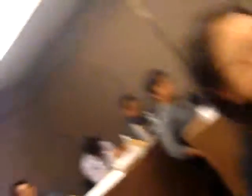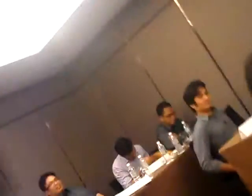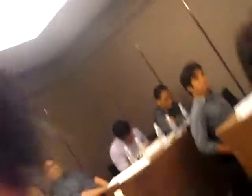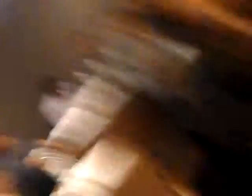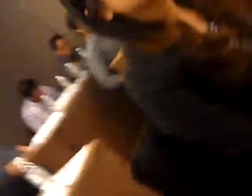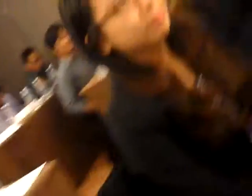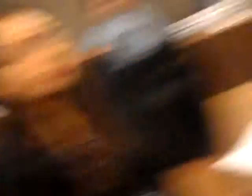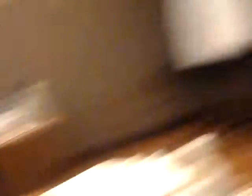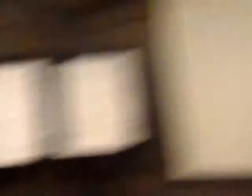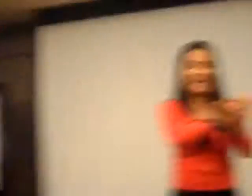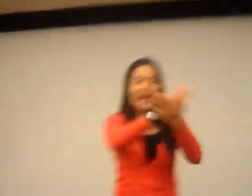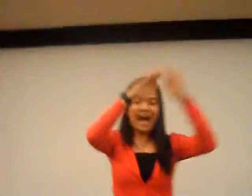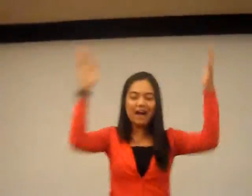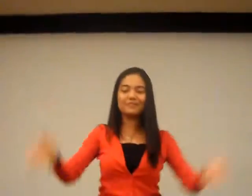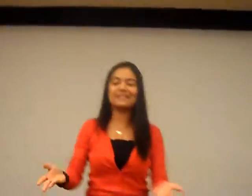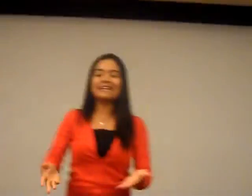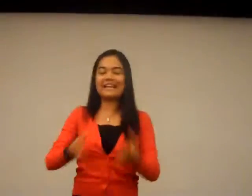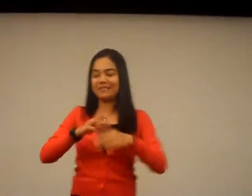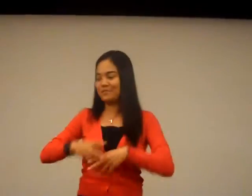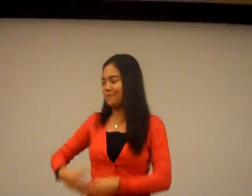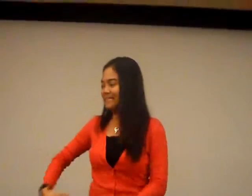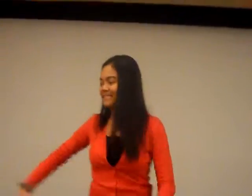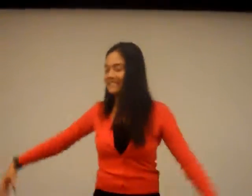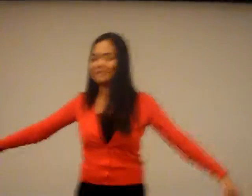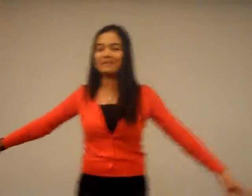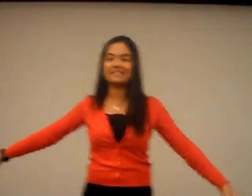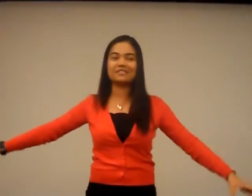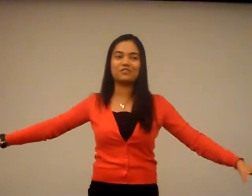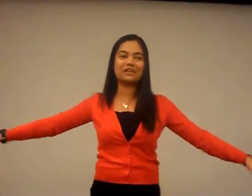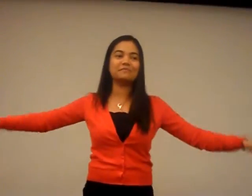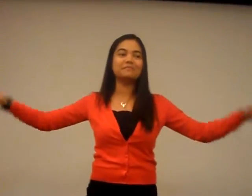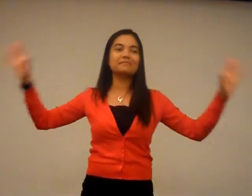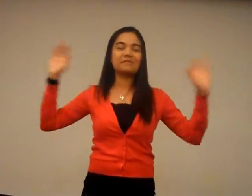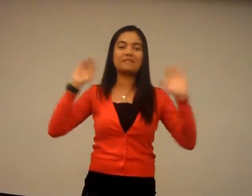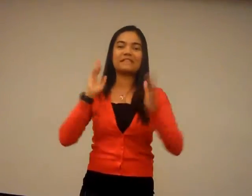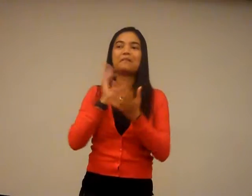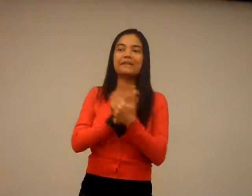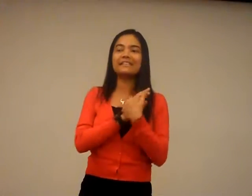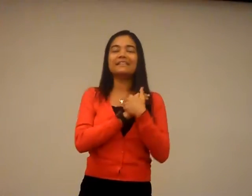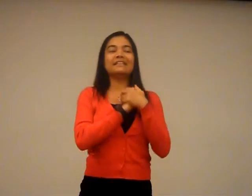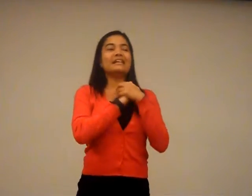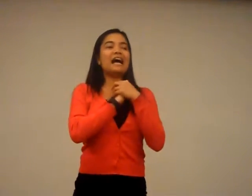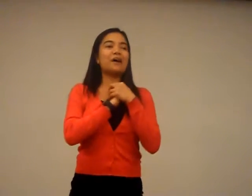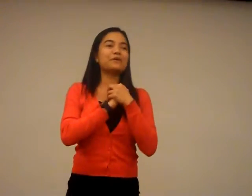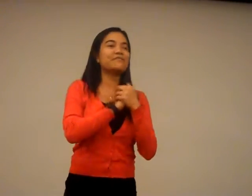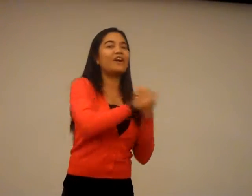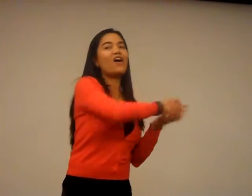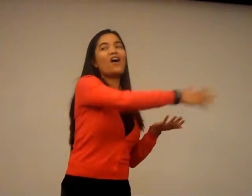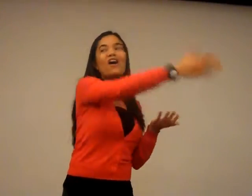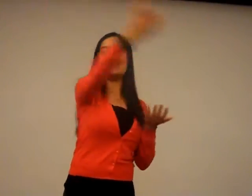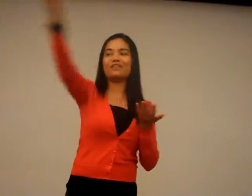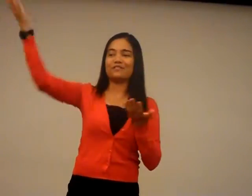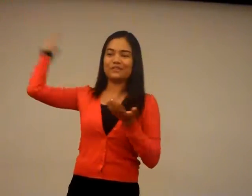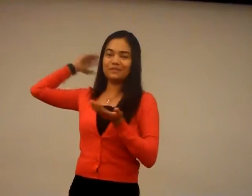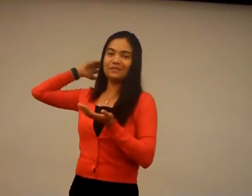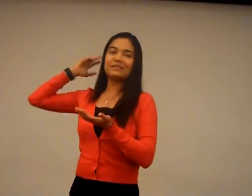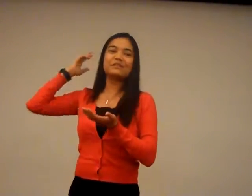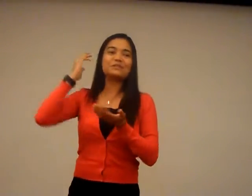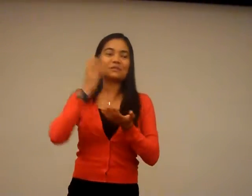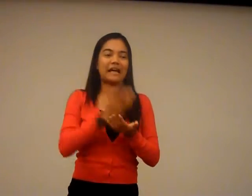I have my house. ...house next to my sashimi stream of salmon, I would invite all of you to